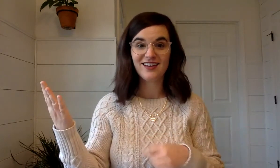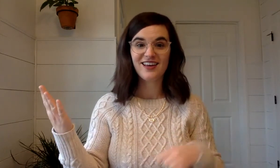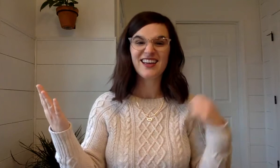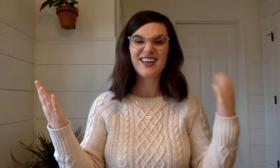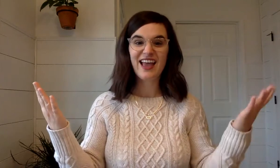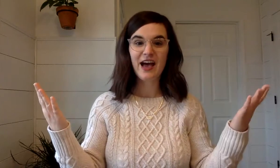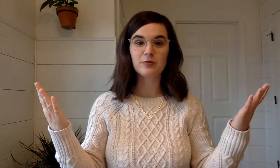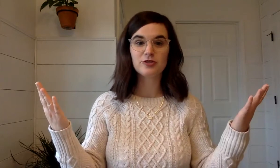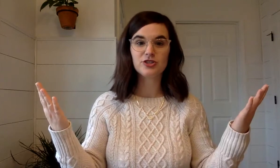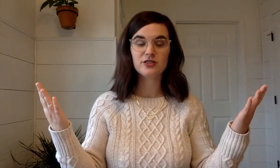Couch.